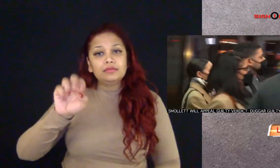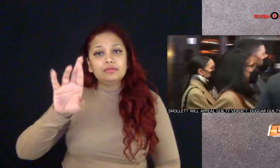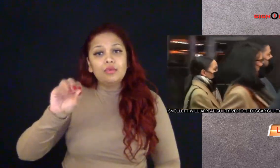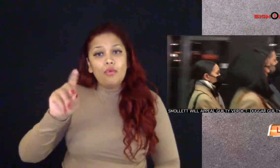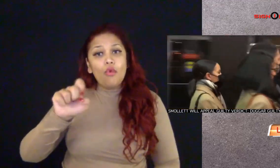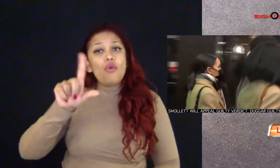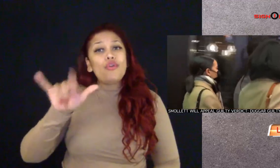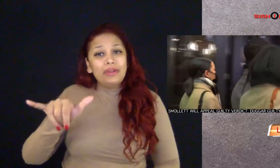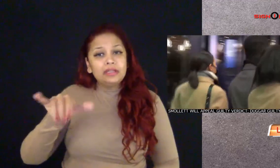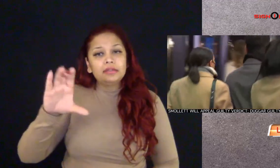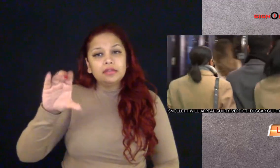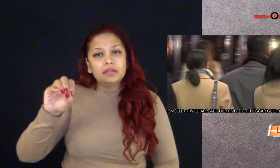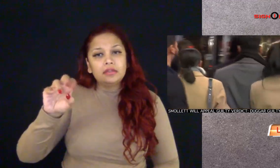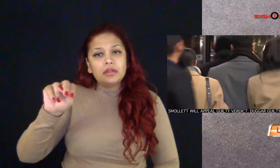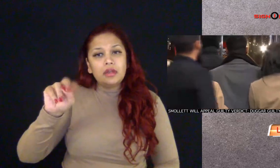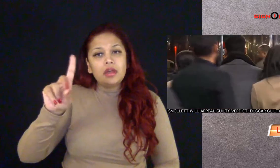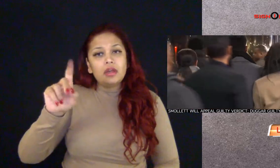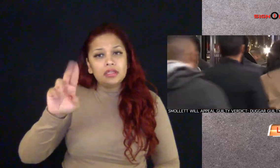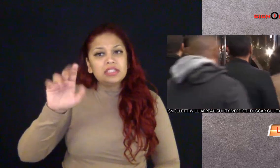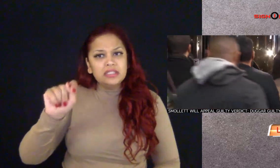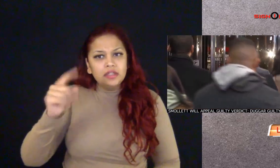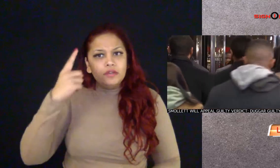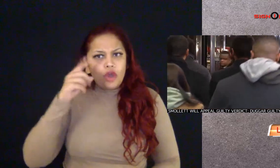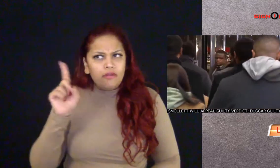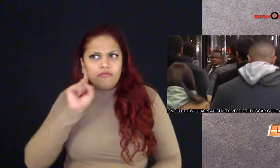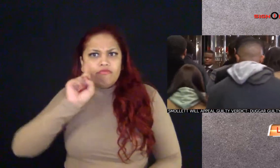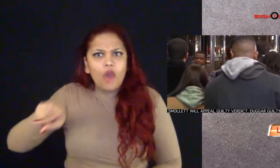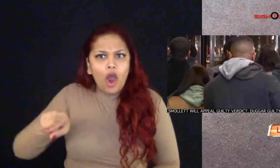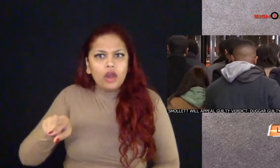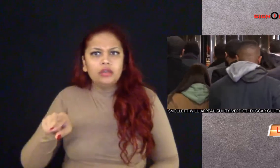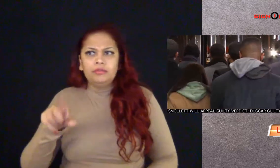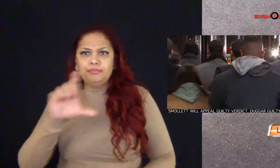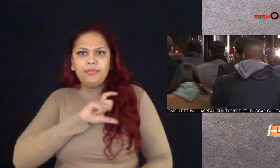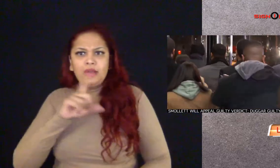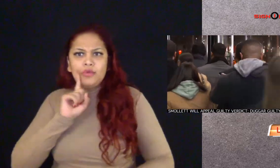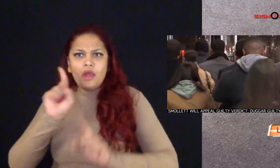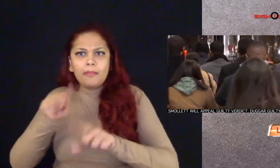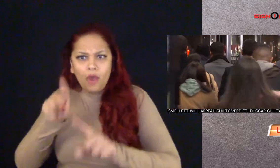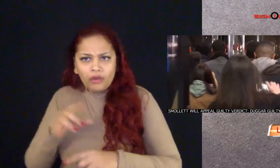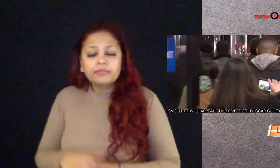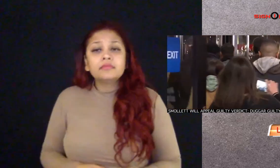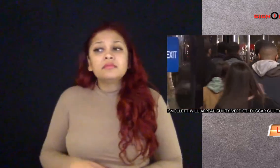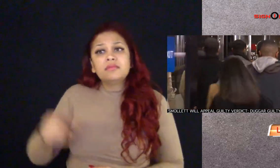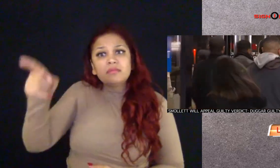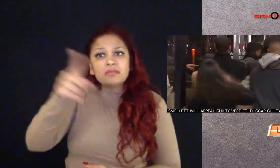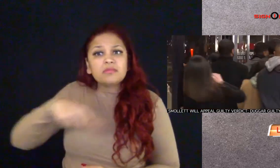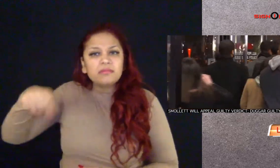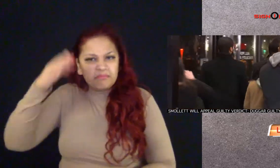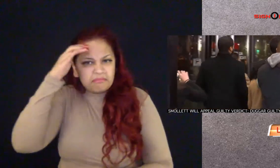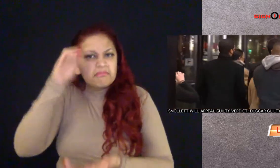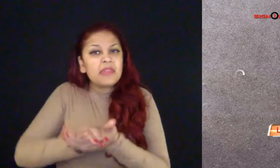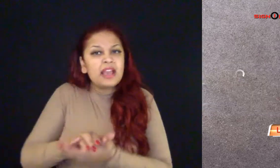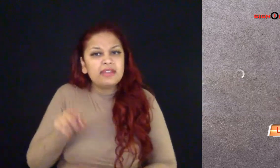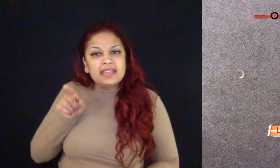for making false police reports.